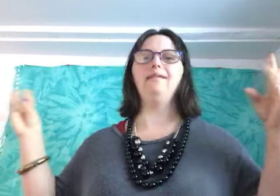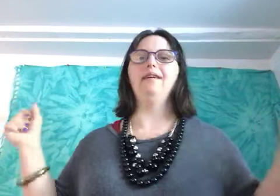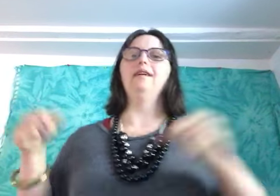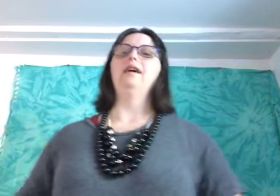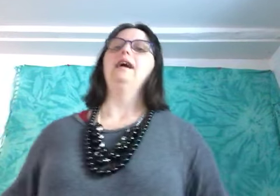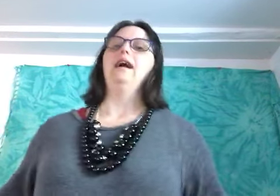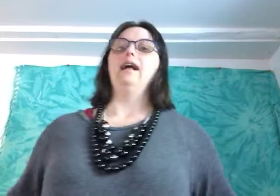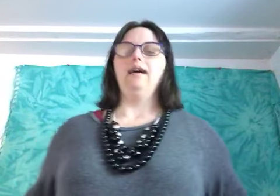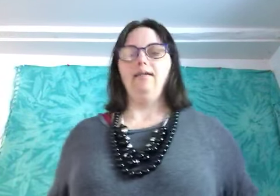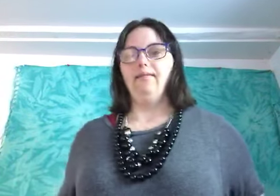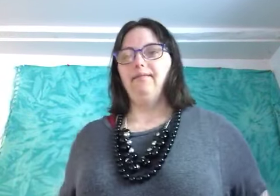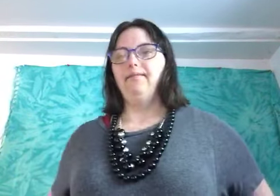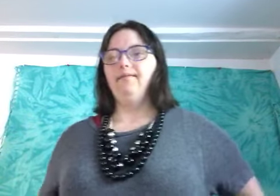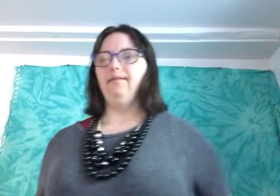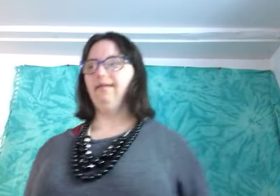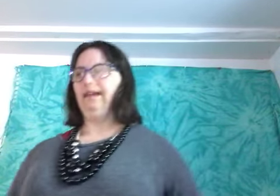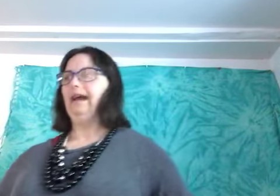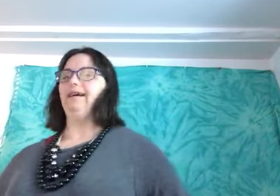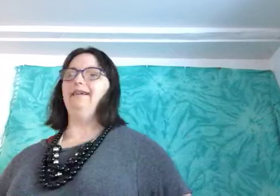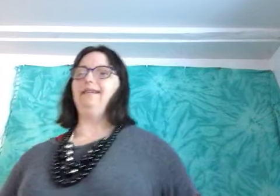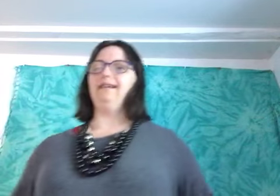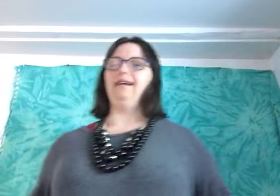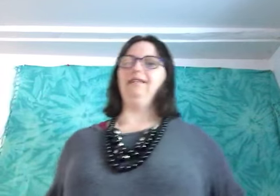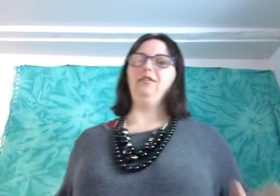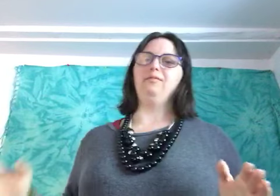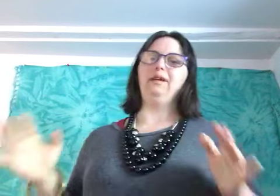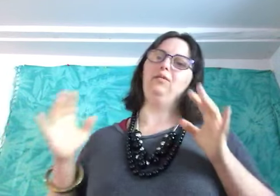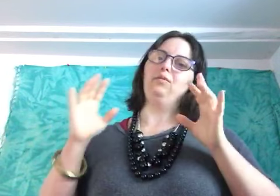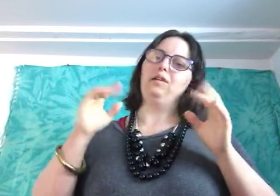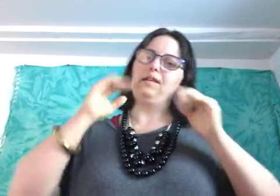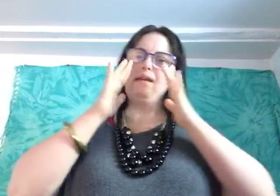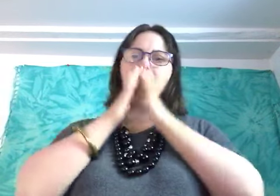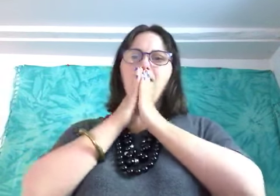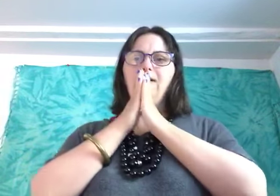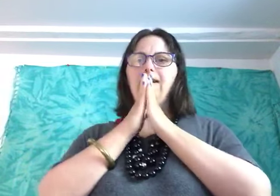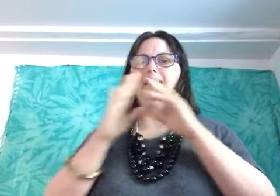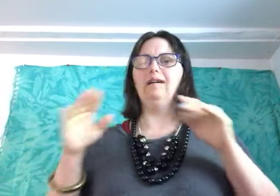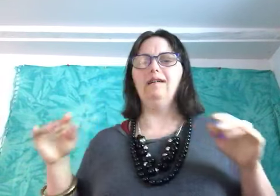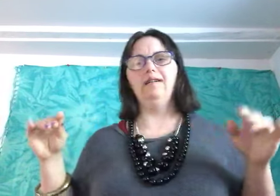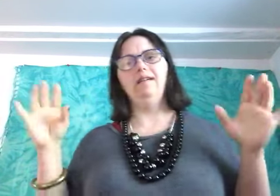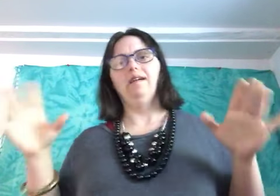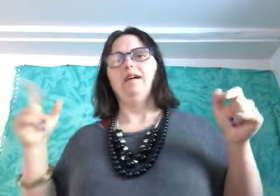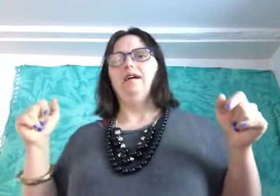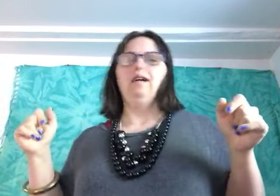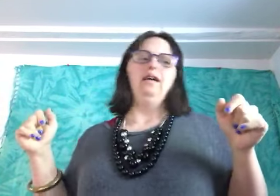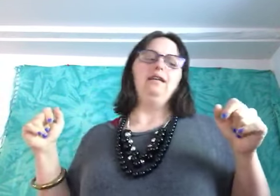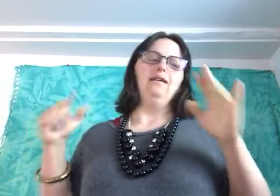uh yeah uh you could be uh yeah